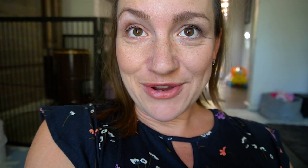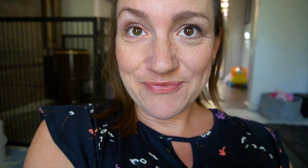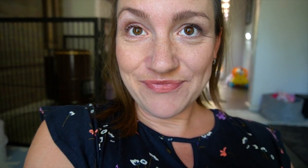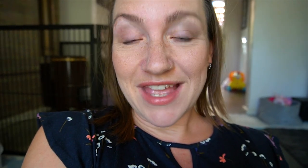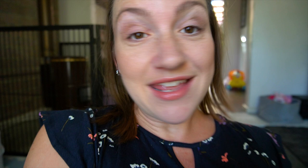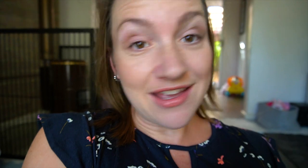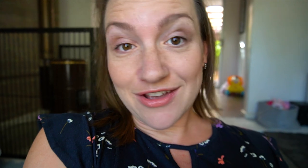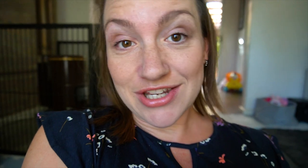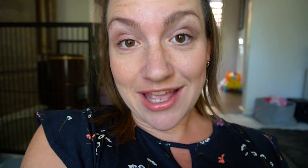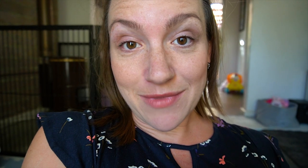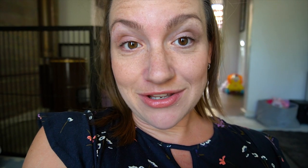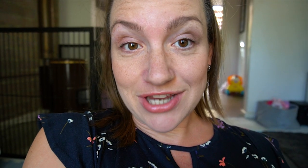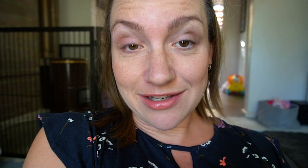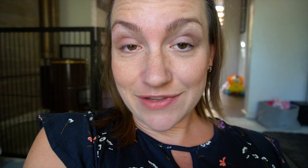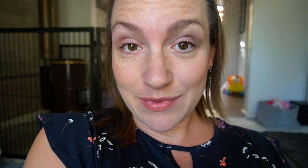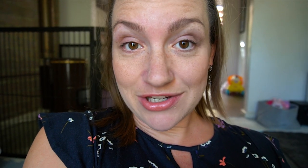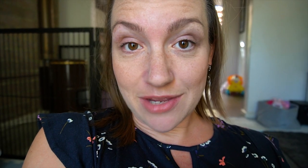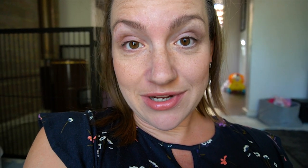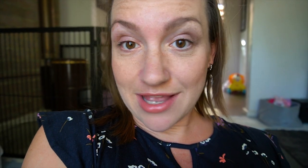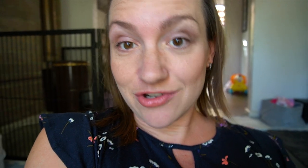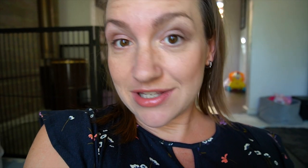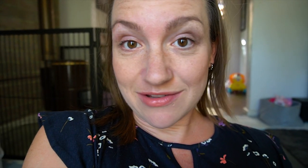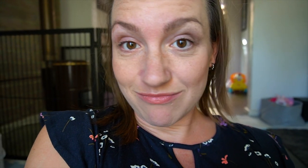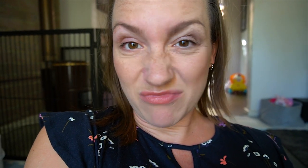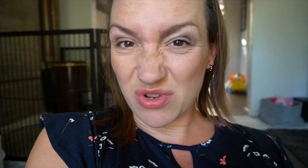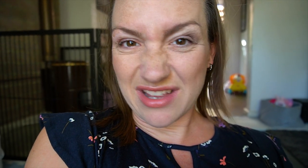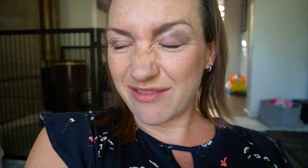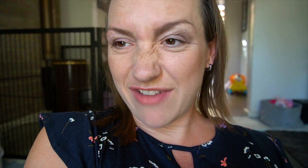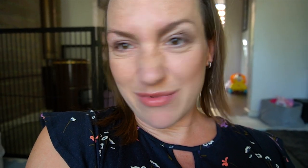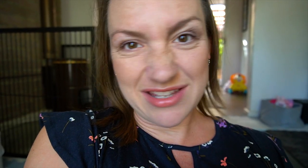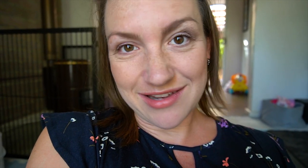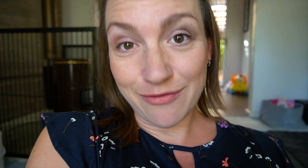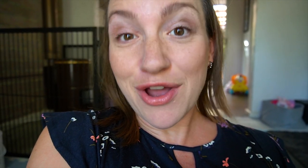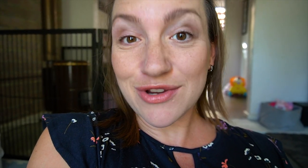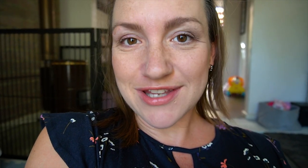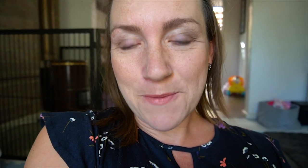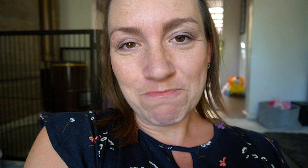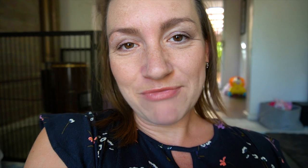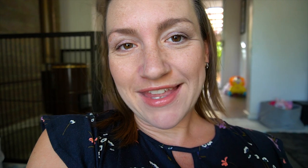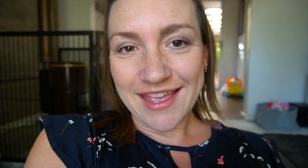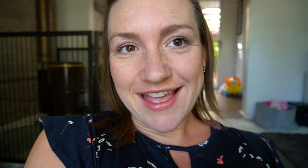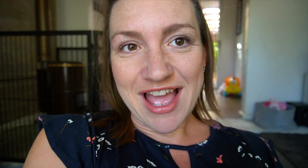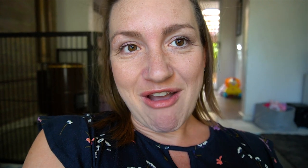say for now. And yeah, go and check out my new channel if you speak German and are interested in more like family style vlogs.